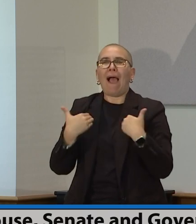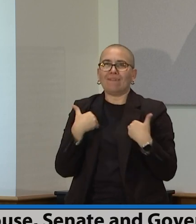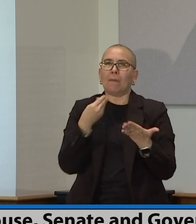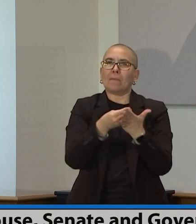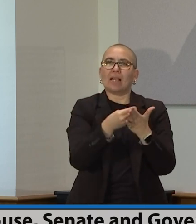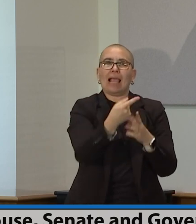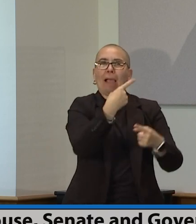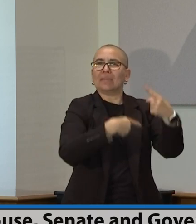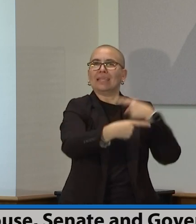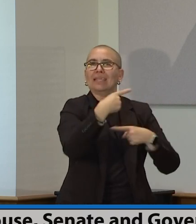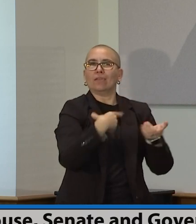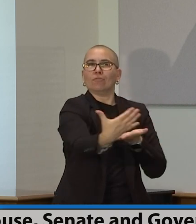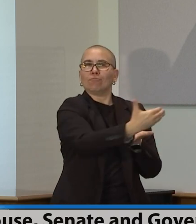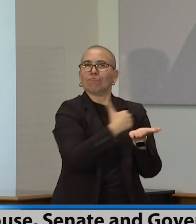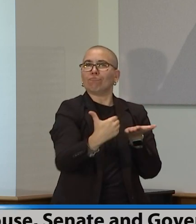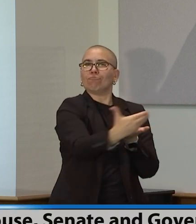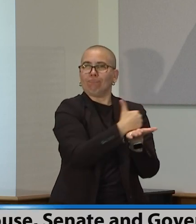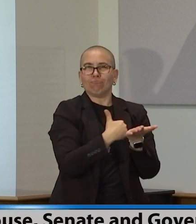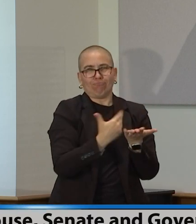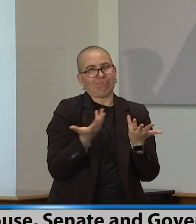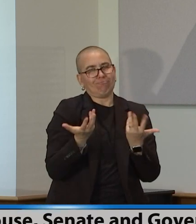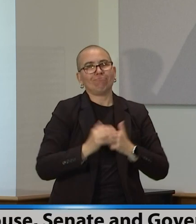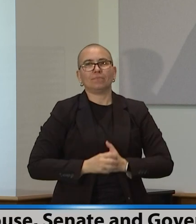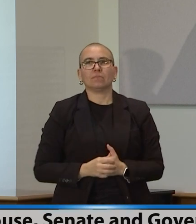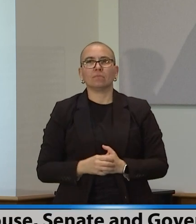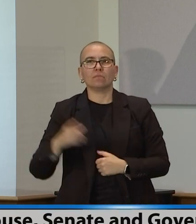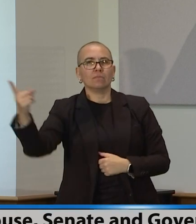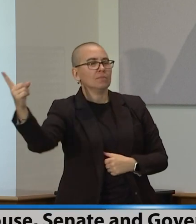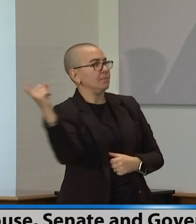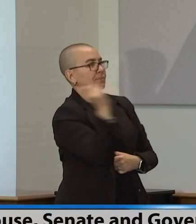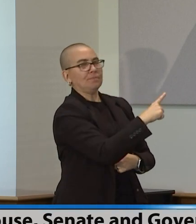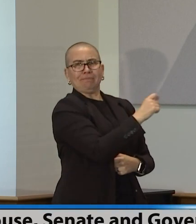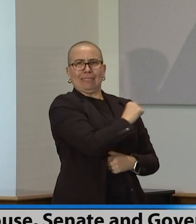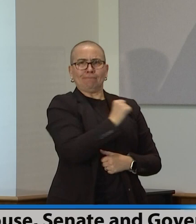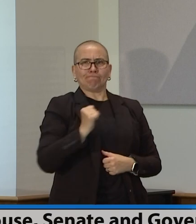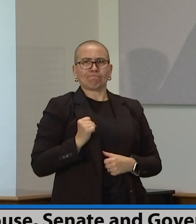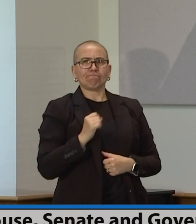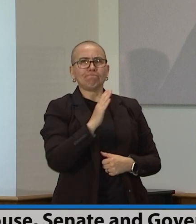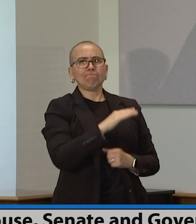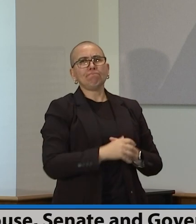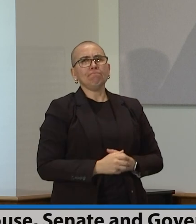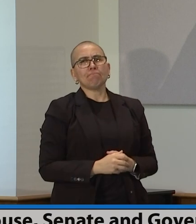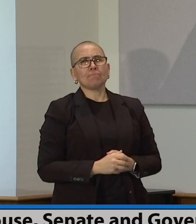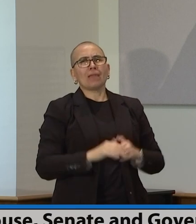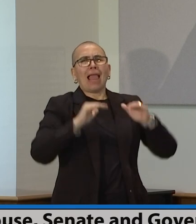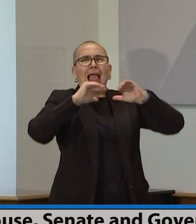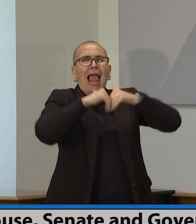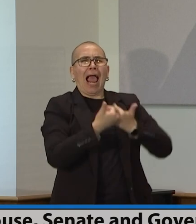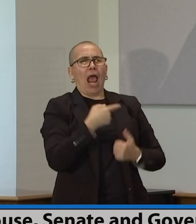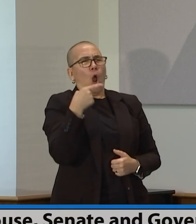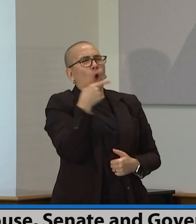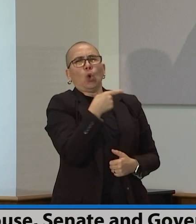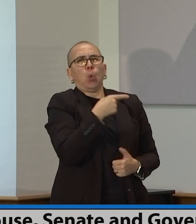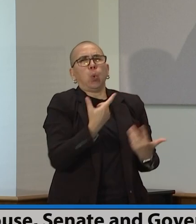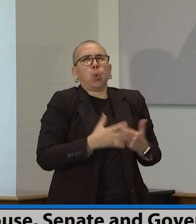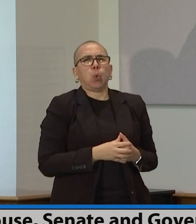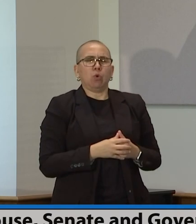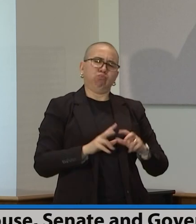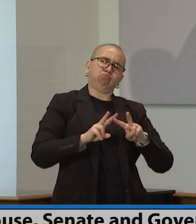I think it's prudent the way we did it. Senator, how do you assess how you did on your no new taxes, uh, pledge?